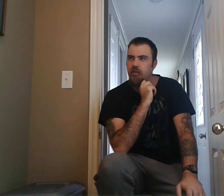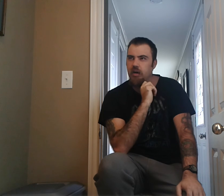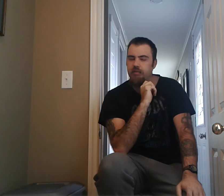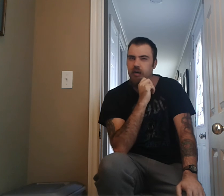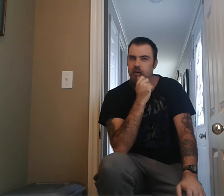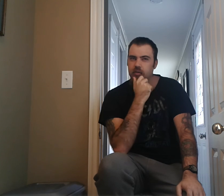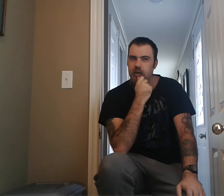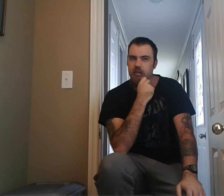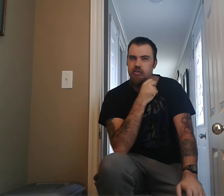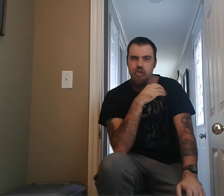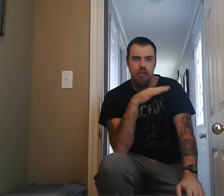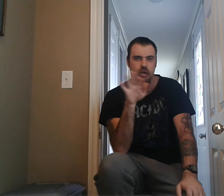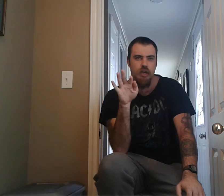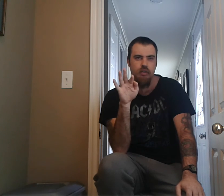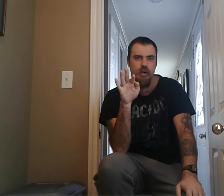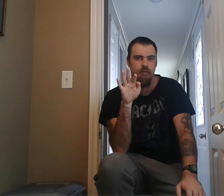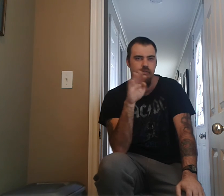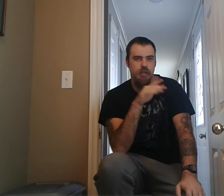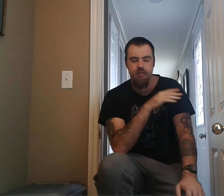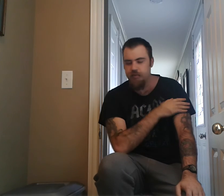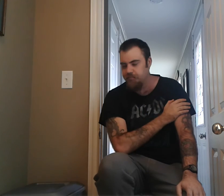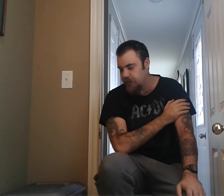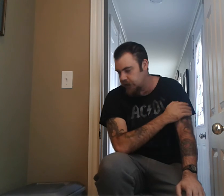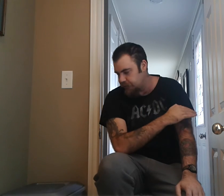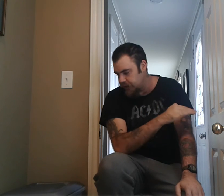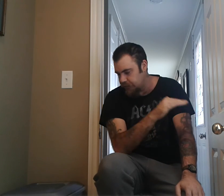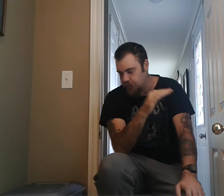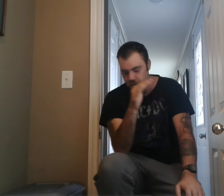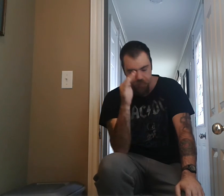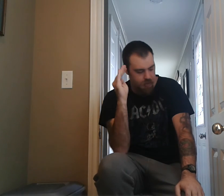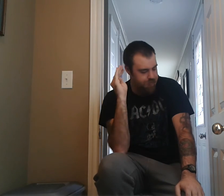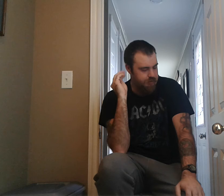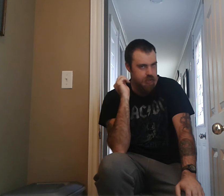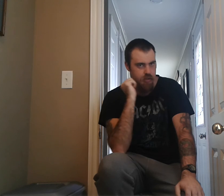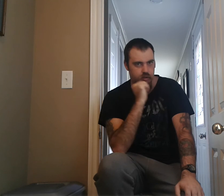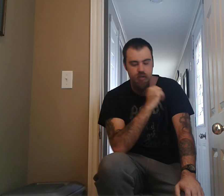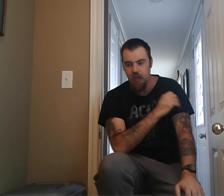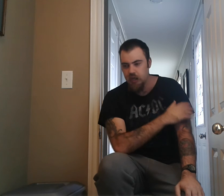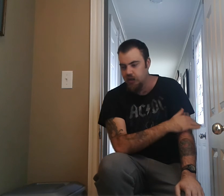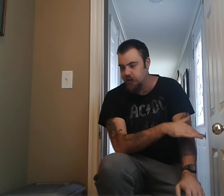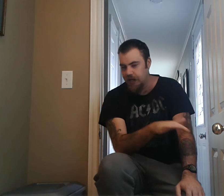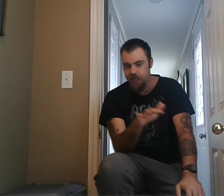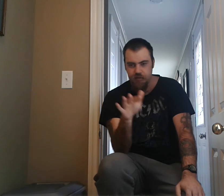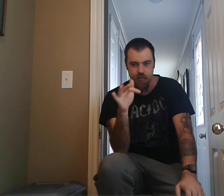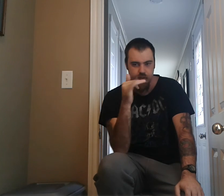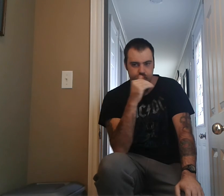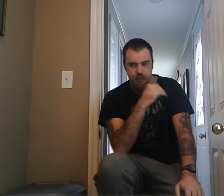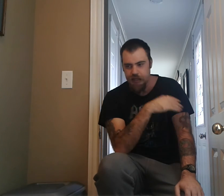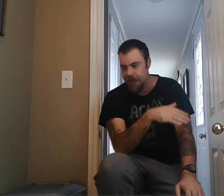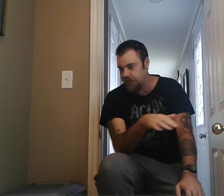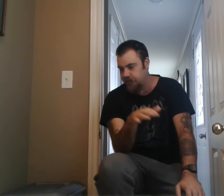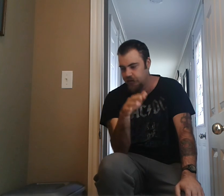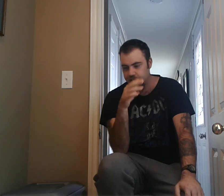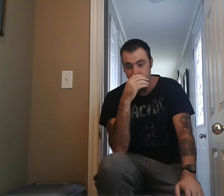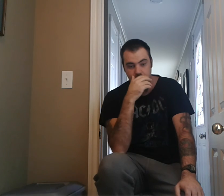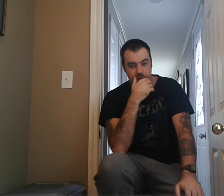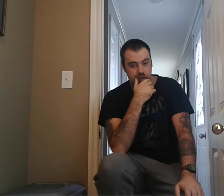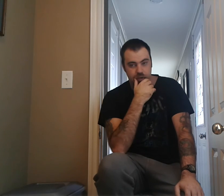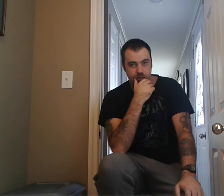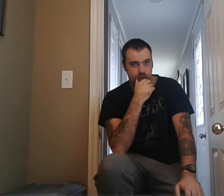Vinyl Records, Chicago Album Reviews, and many, many more. Bob Seger, Nazareth, Kansas. Man, the list